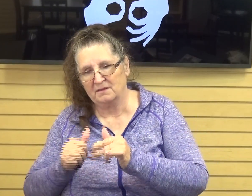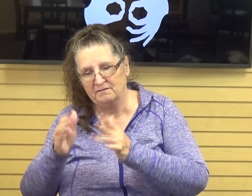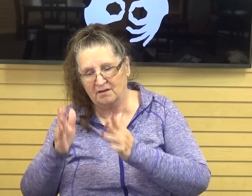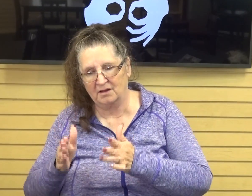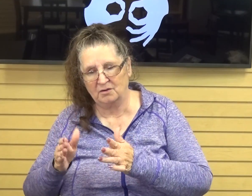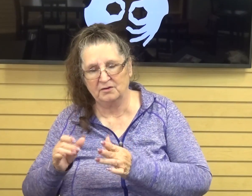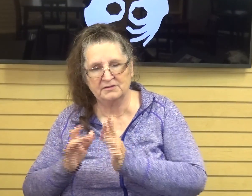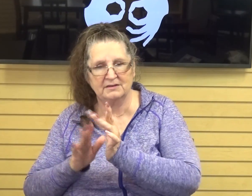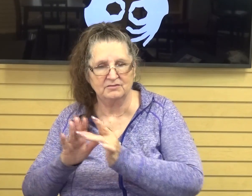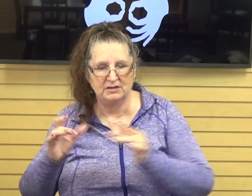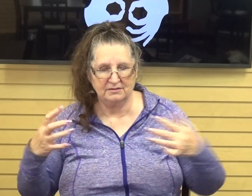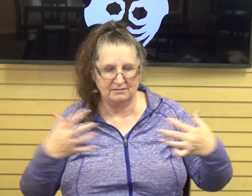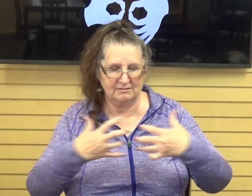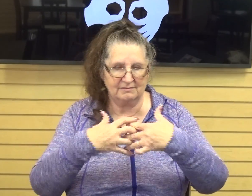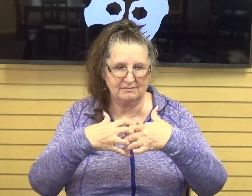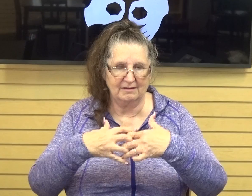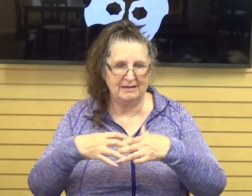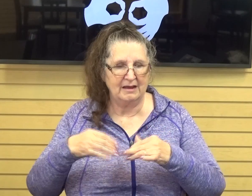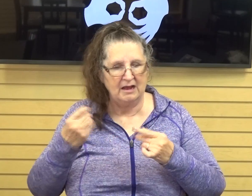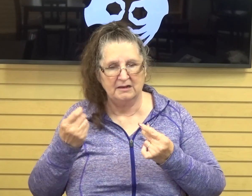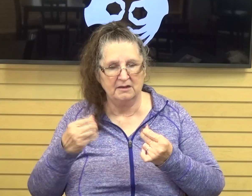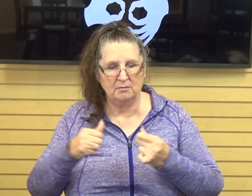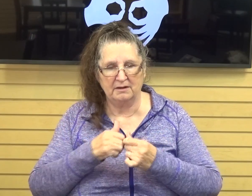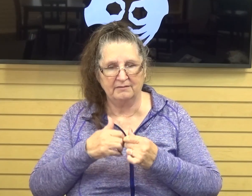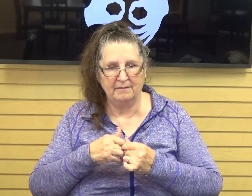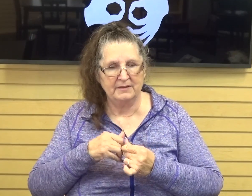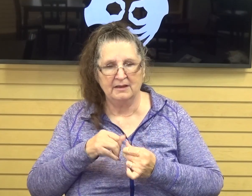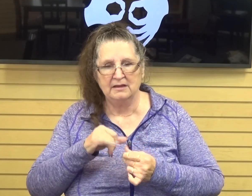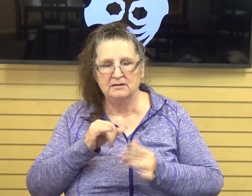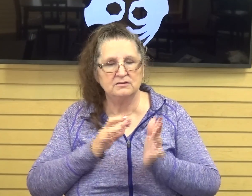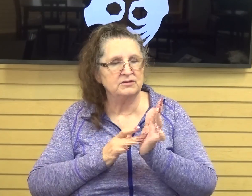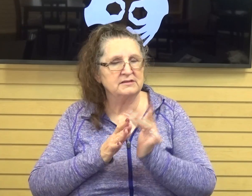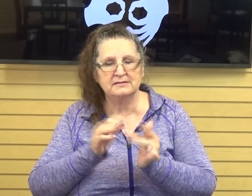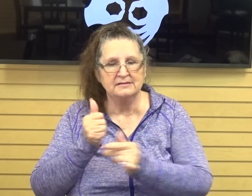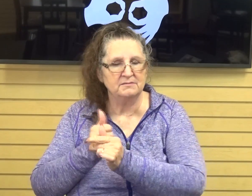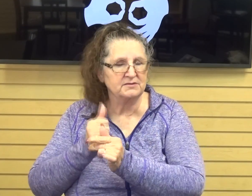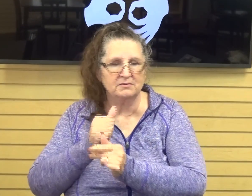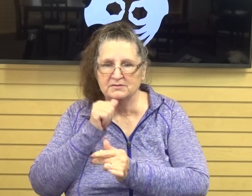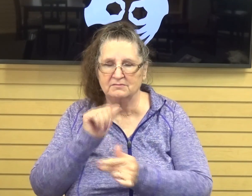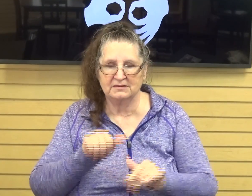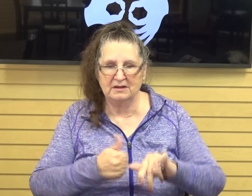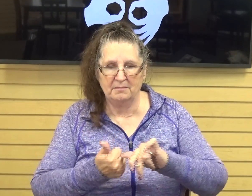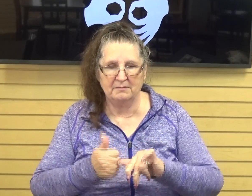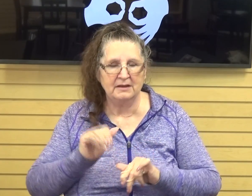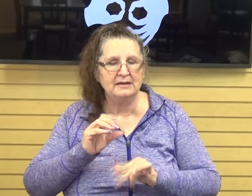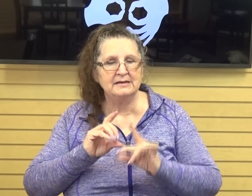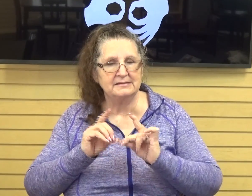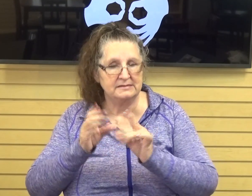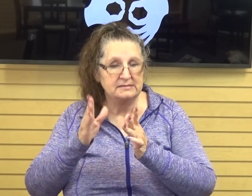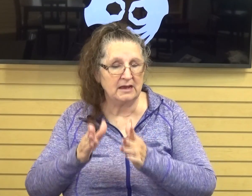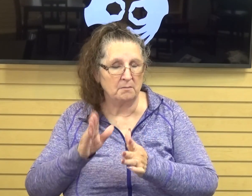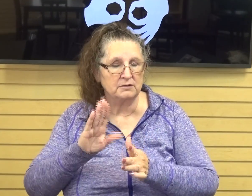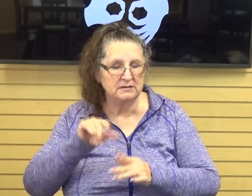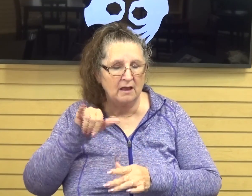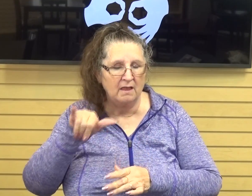Jesus wasn't baptizing anyone himself, but his disciples were as an